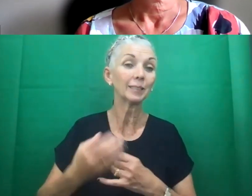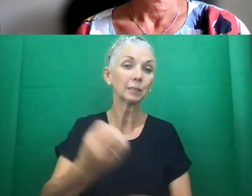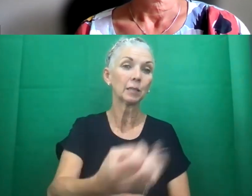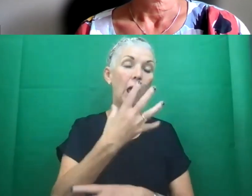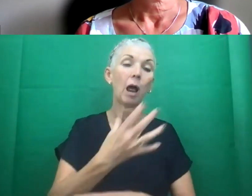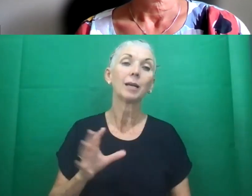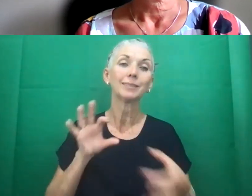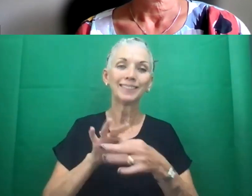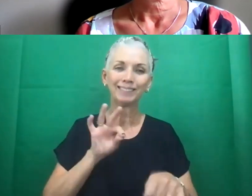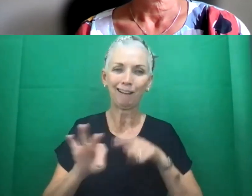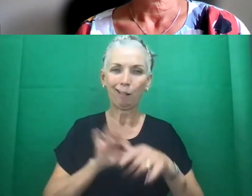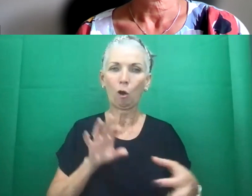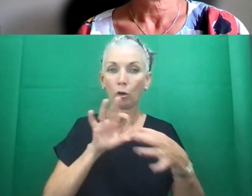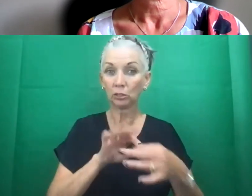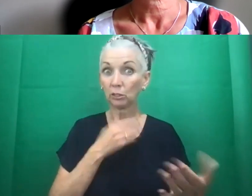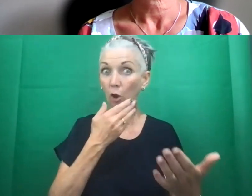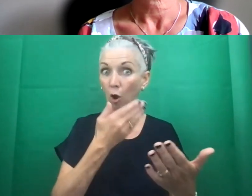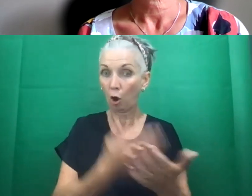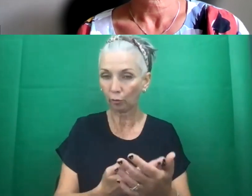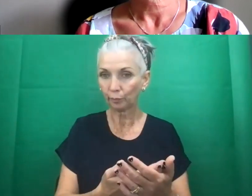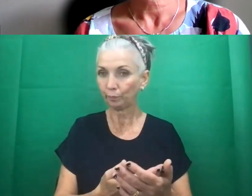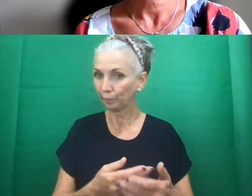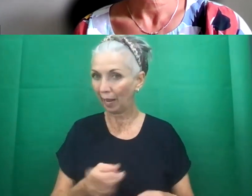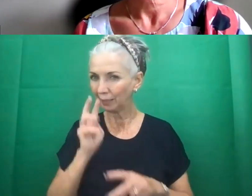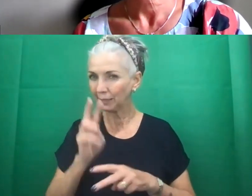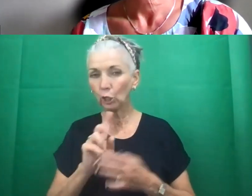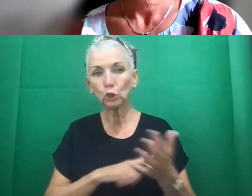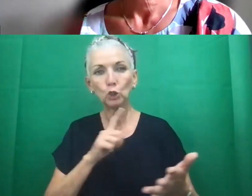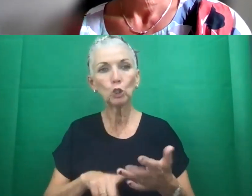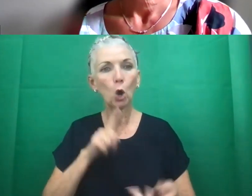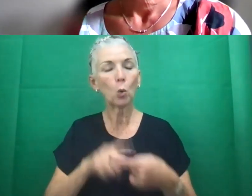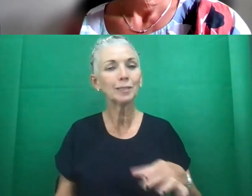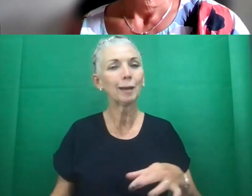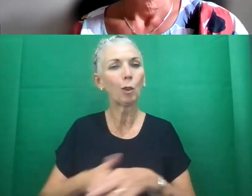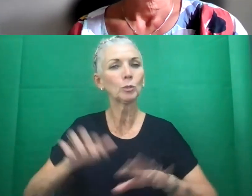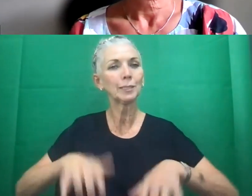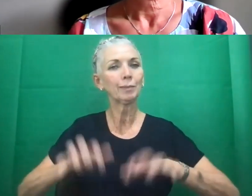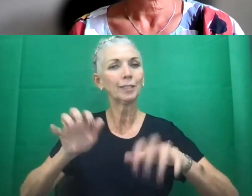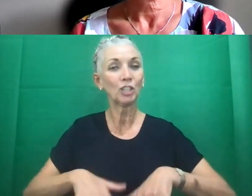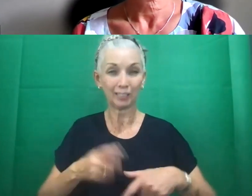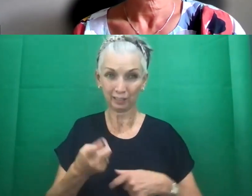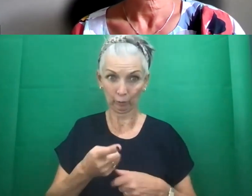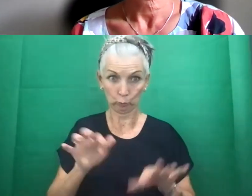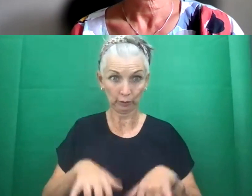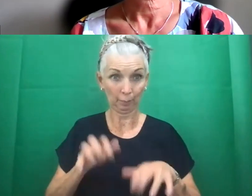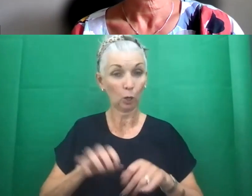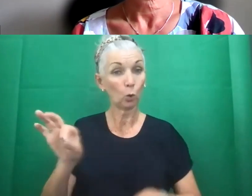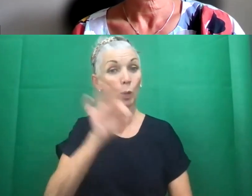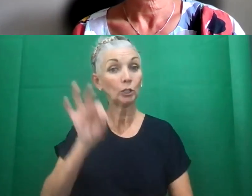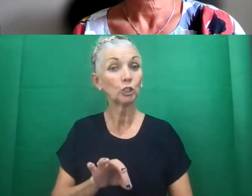just a reminder again, see that Joe's put it in the chat as well, that if for you typing a question into Q&A boxes isn't